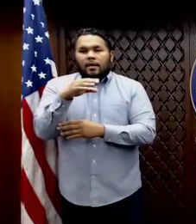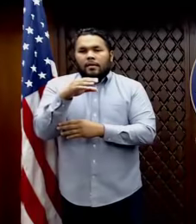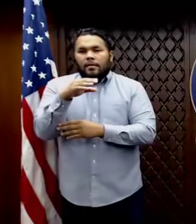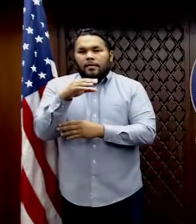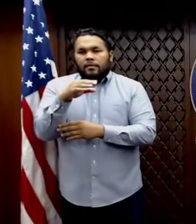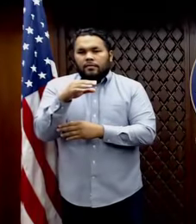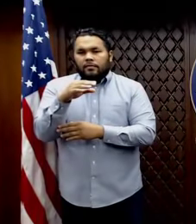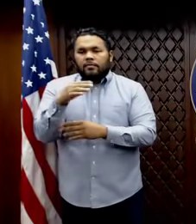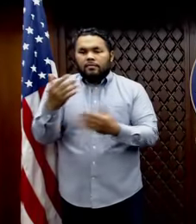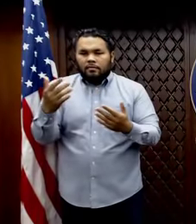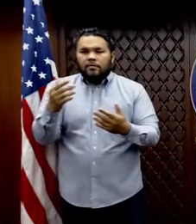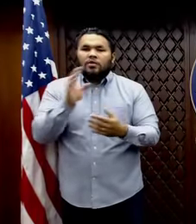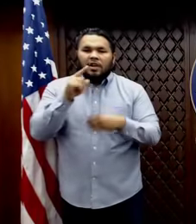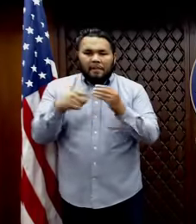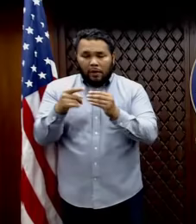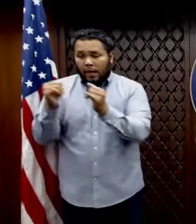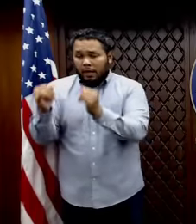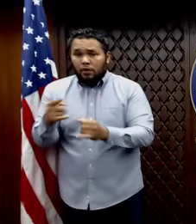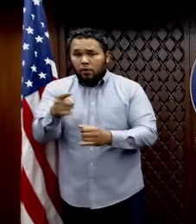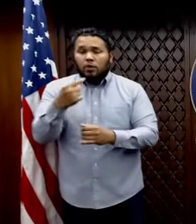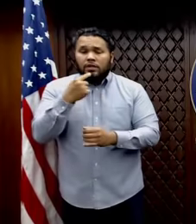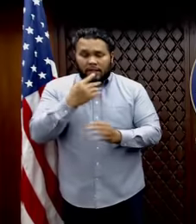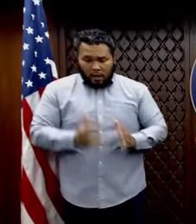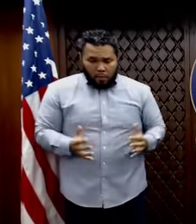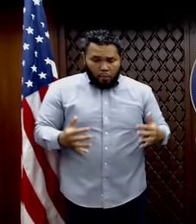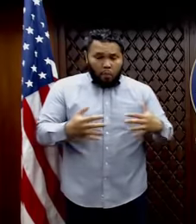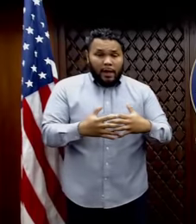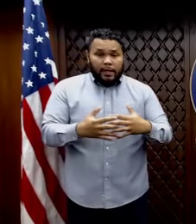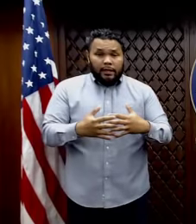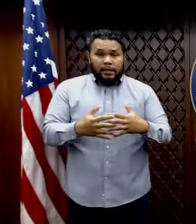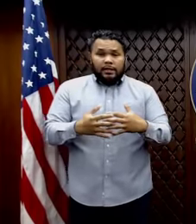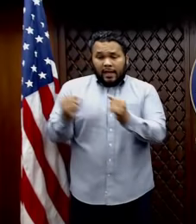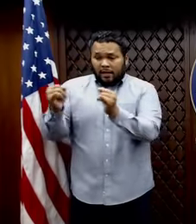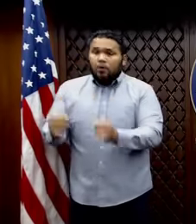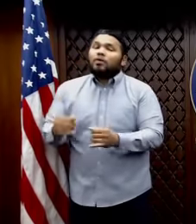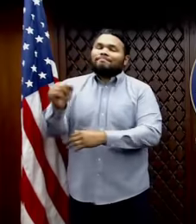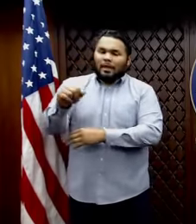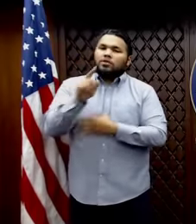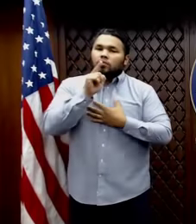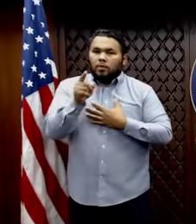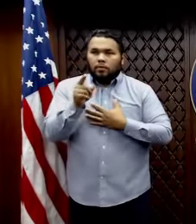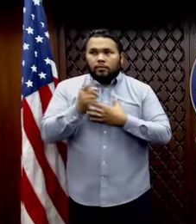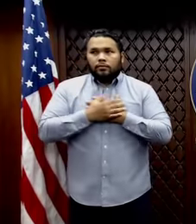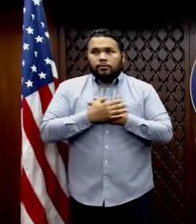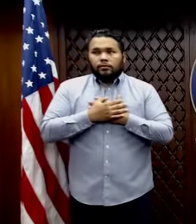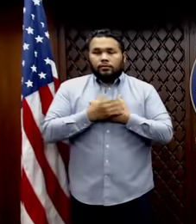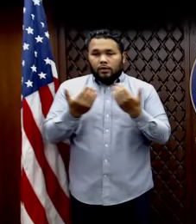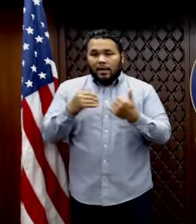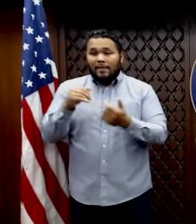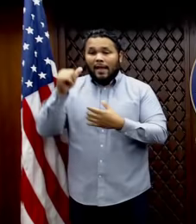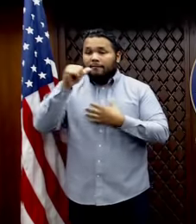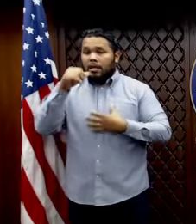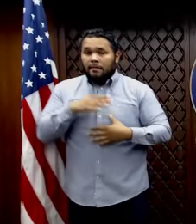individual that you mentioned, who is a pregnant individual in the hospital. Yes, that is true. We do have that, uh, female individual.